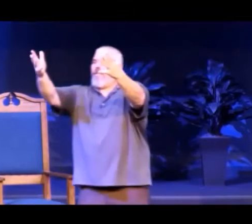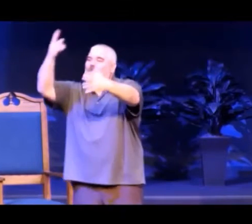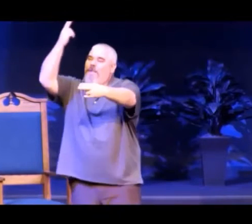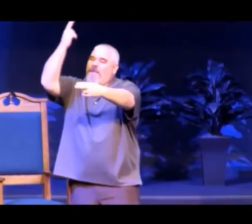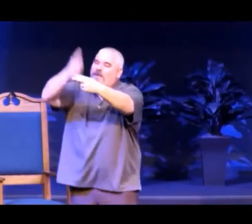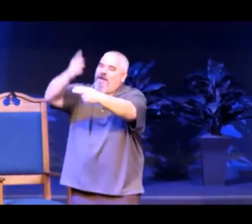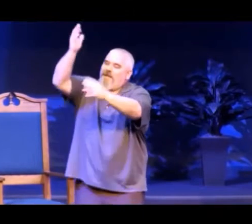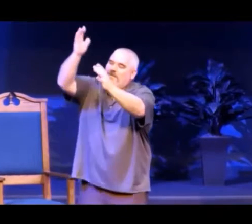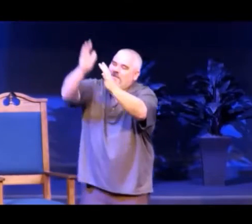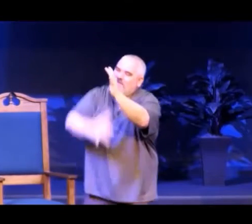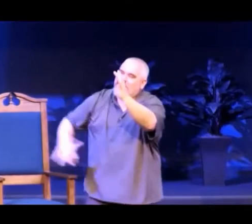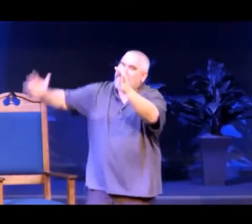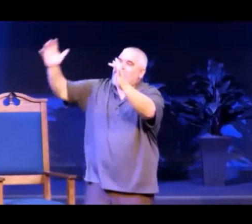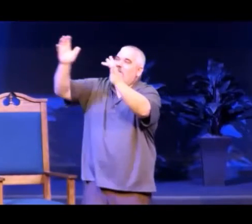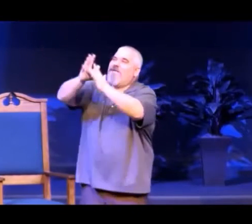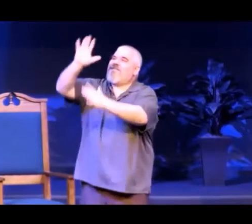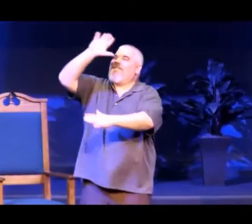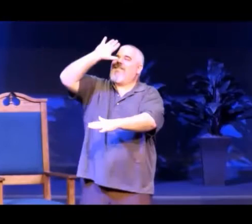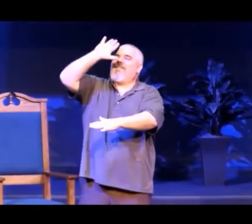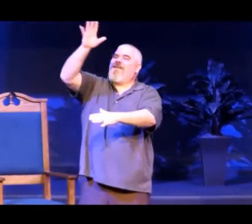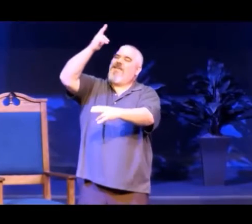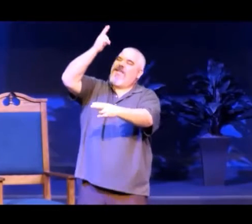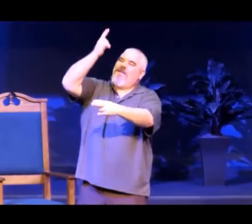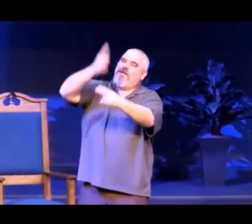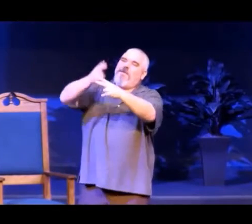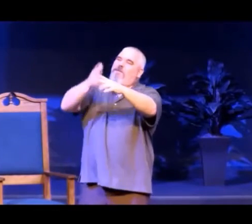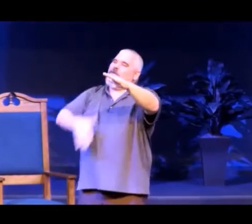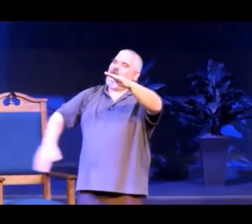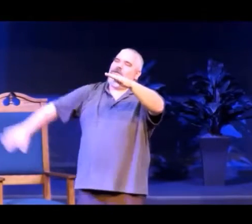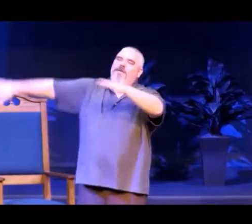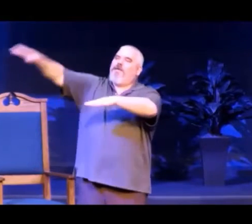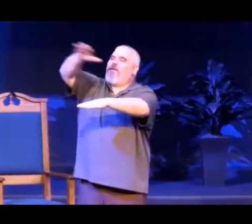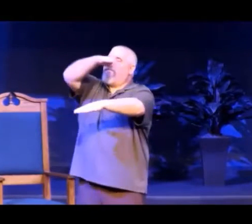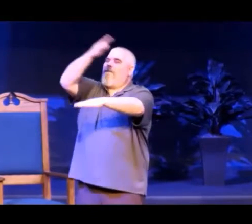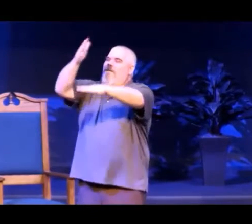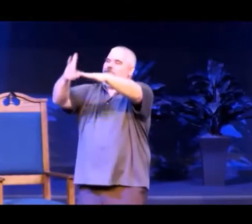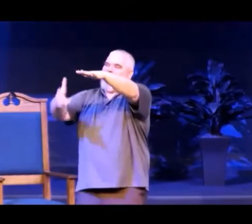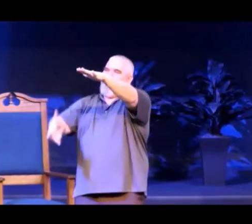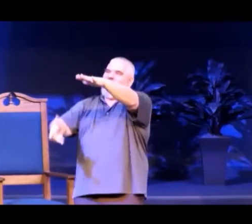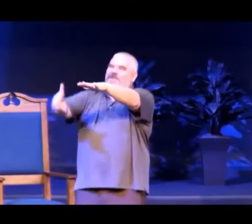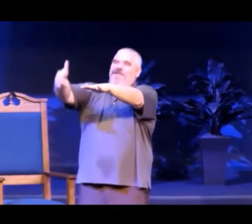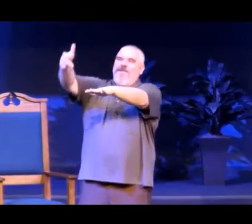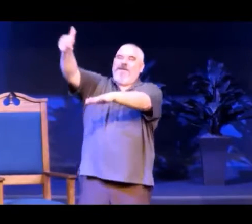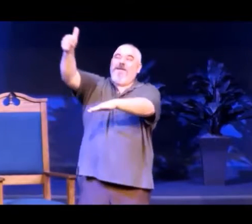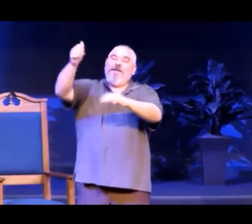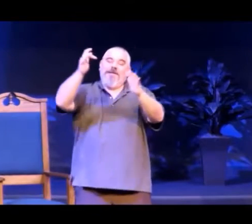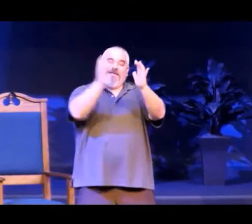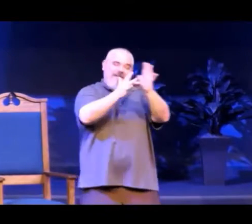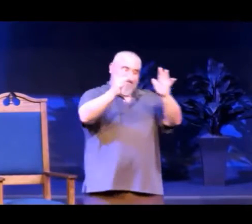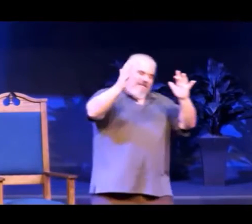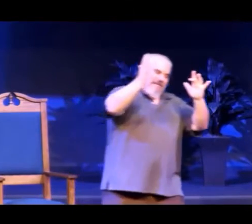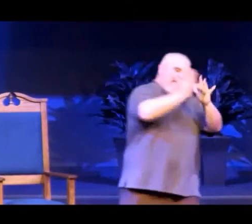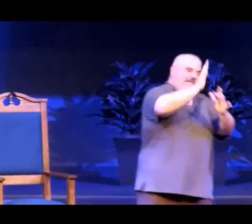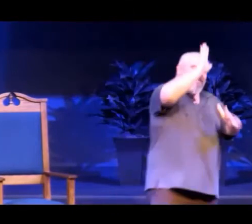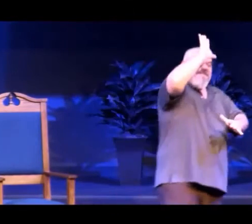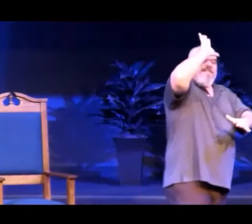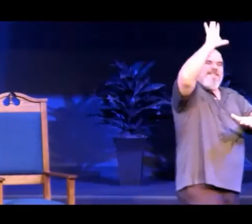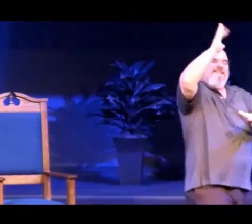Jesus, the name above every other Jesus, the name